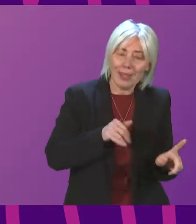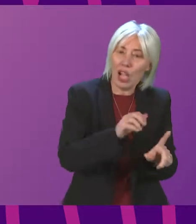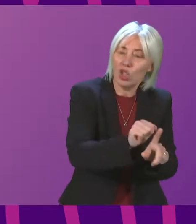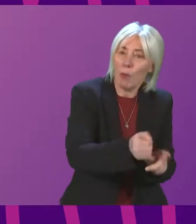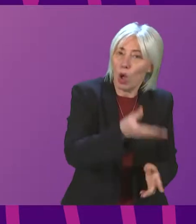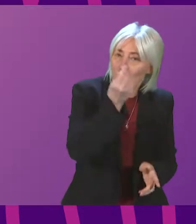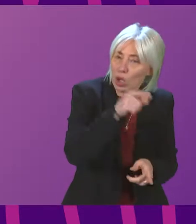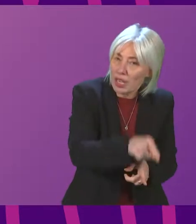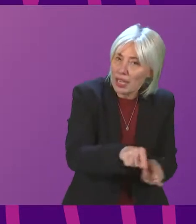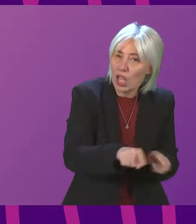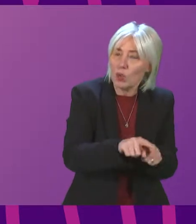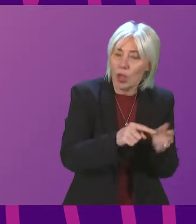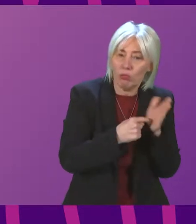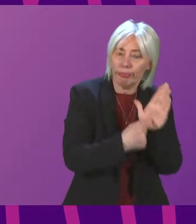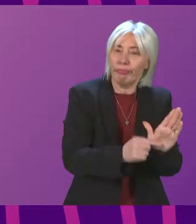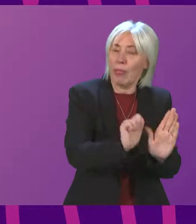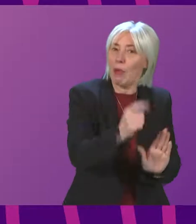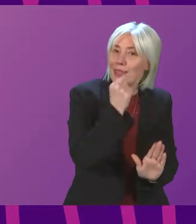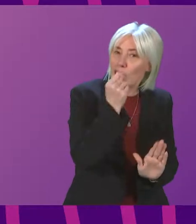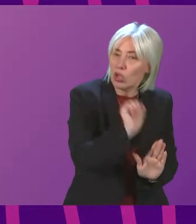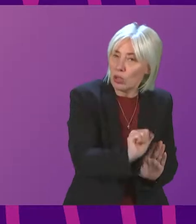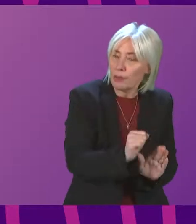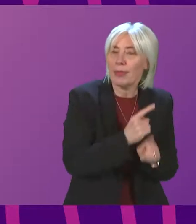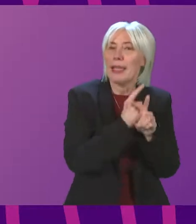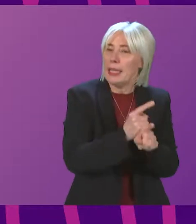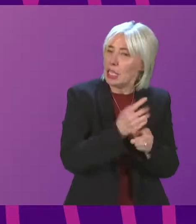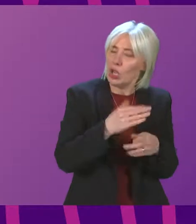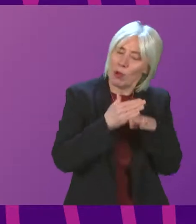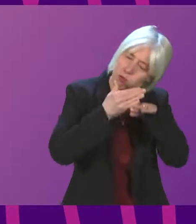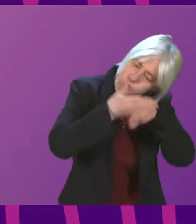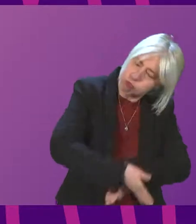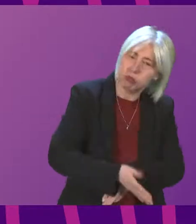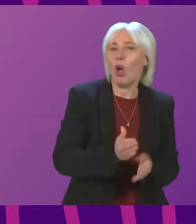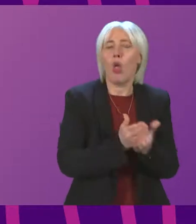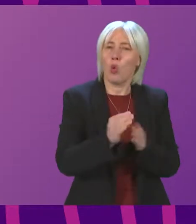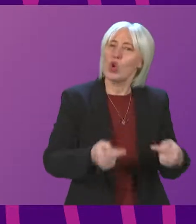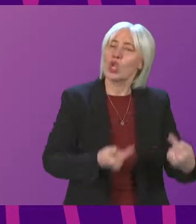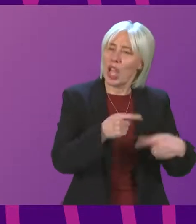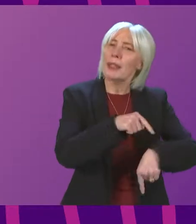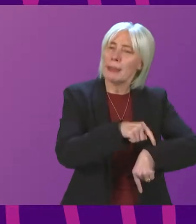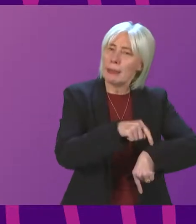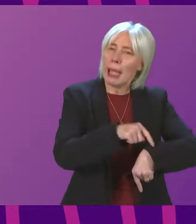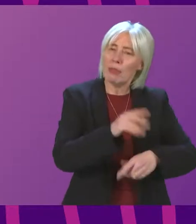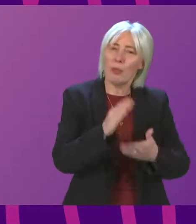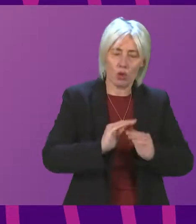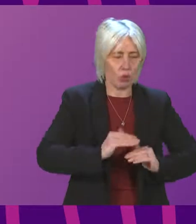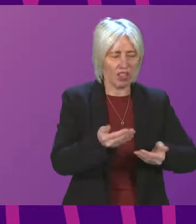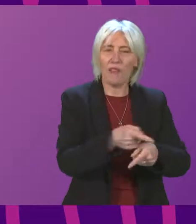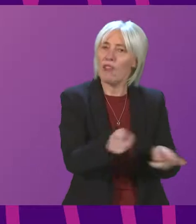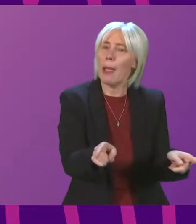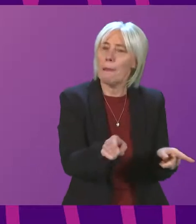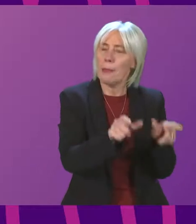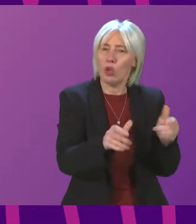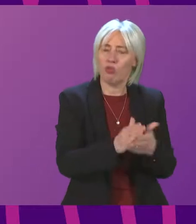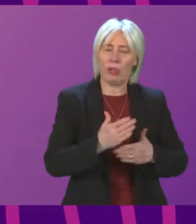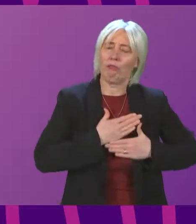the best chance to demonstrate their potential. Our teachers have continued to work tirelessly throughout these challenging times to deliver for their learners, and I offer my